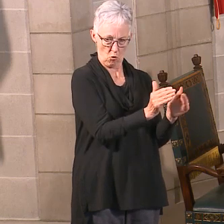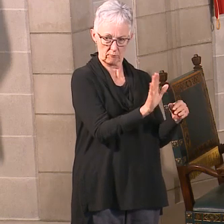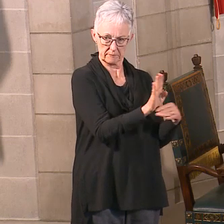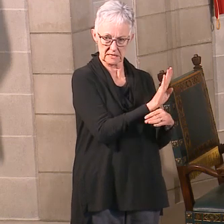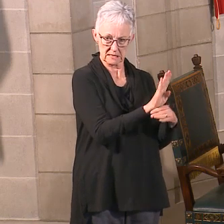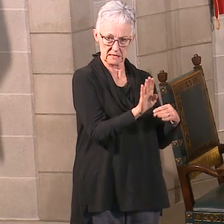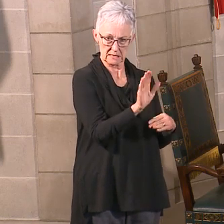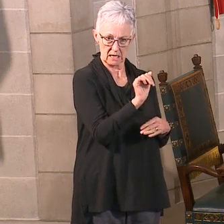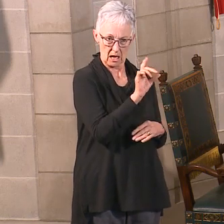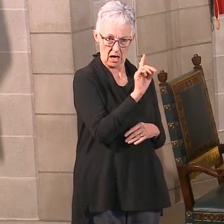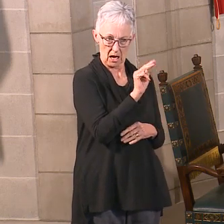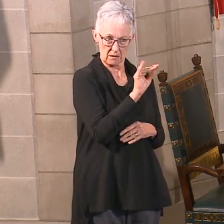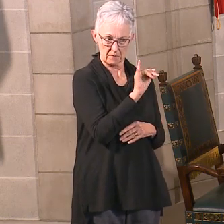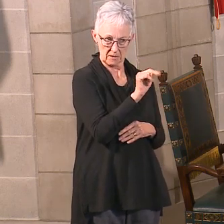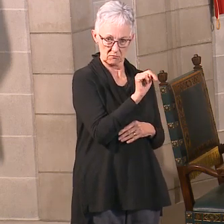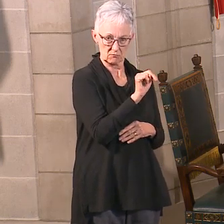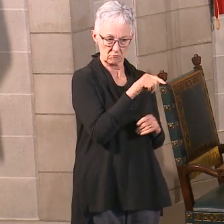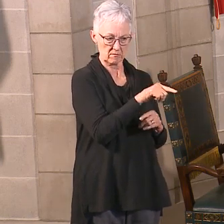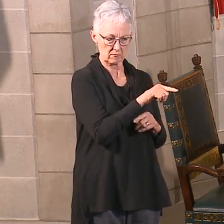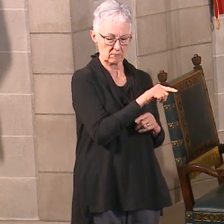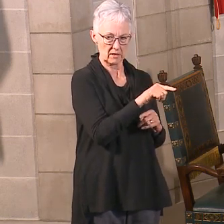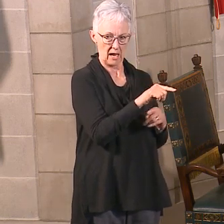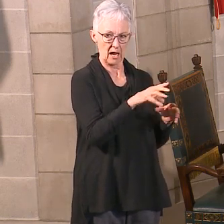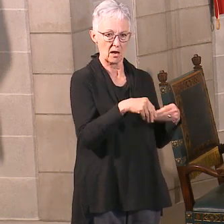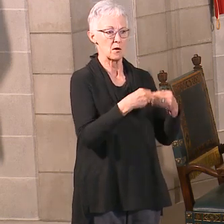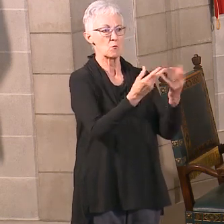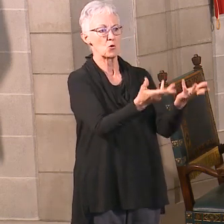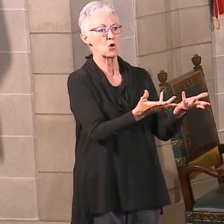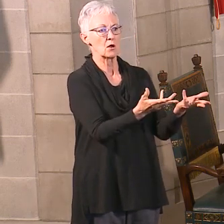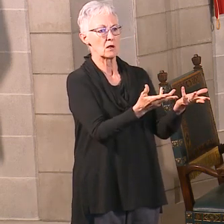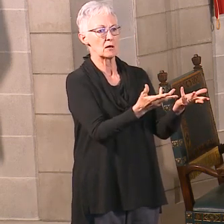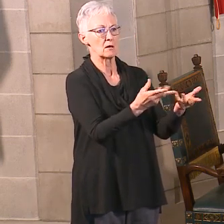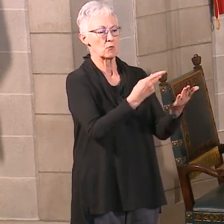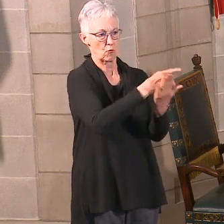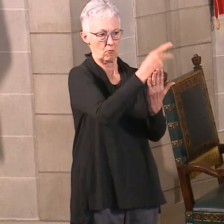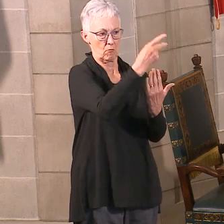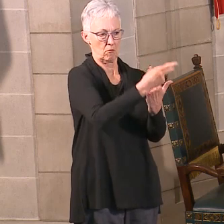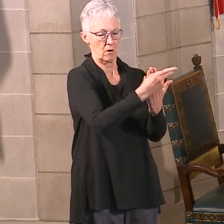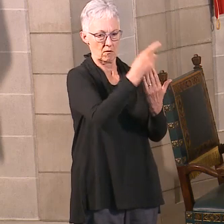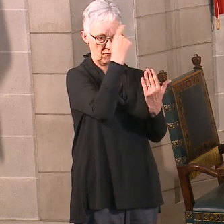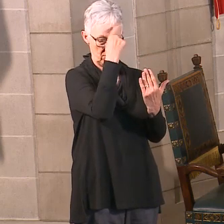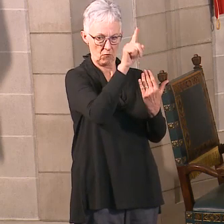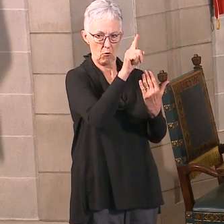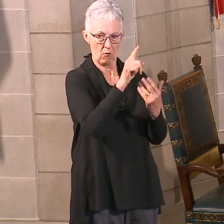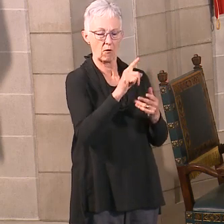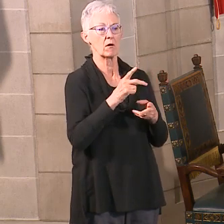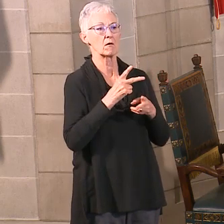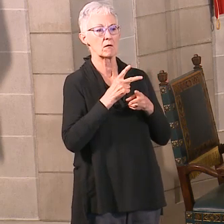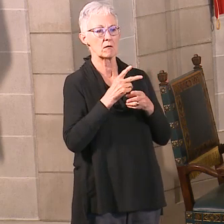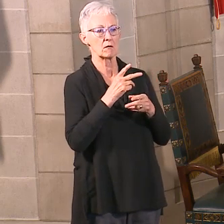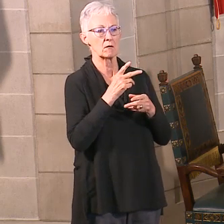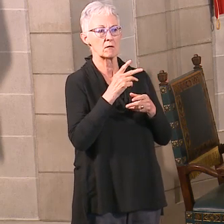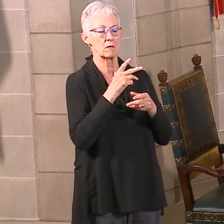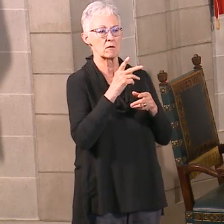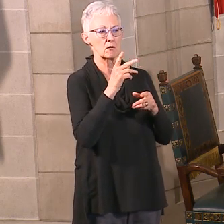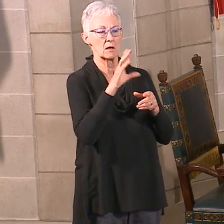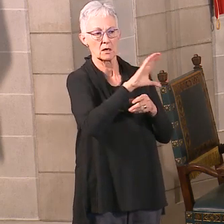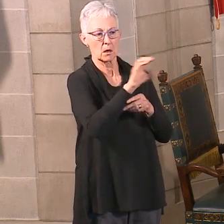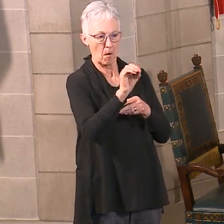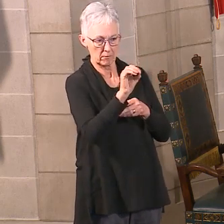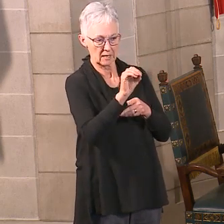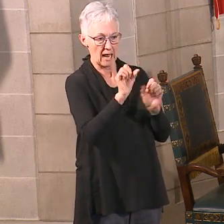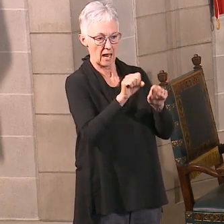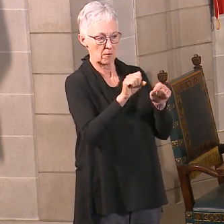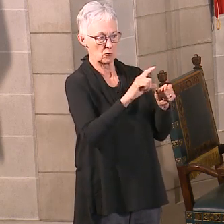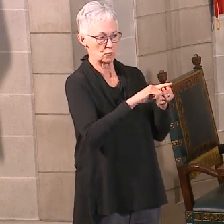make sure that small businesses would be able to get a loan to get people on their payroll. It's called the Payroll Protection Program. And